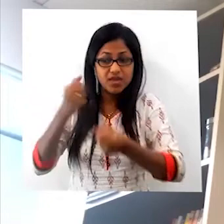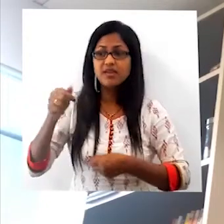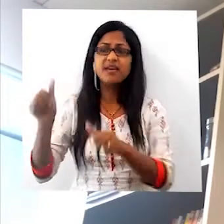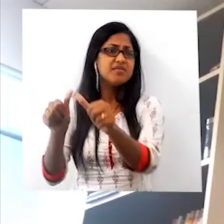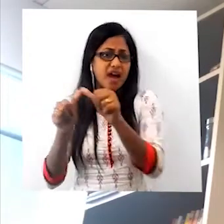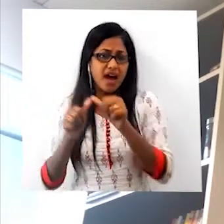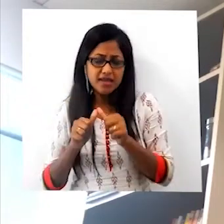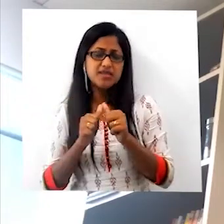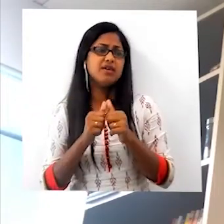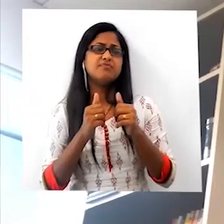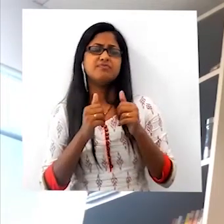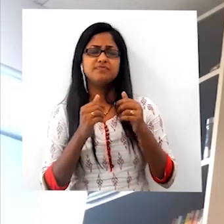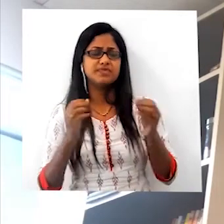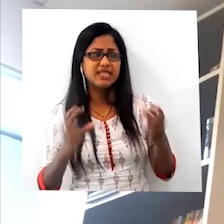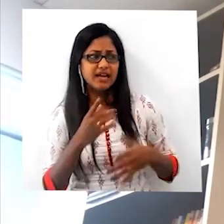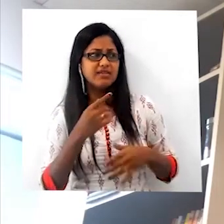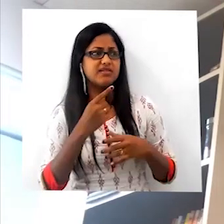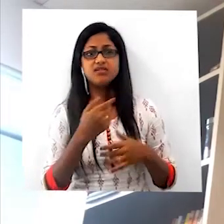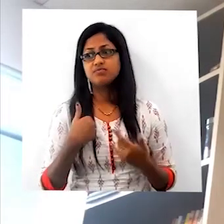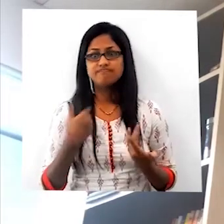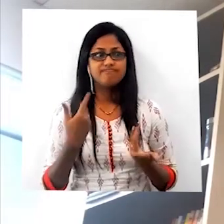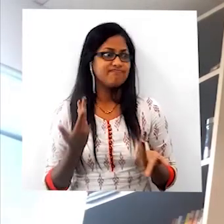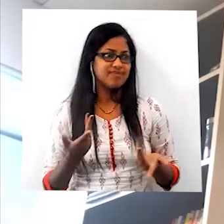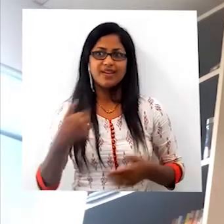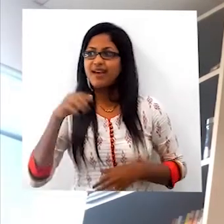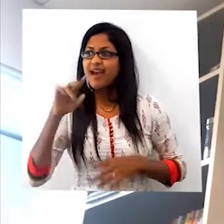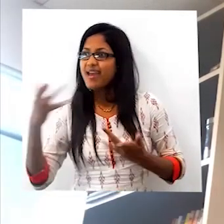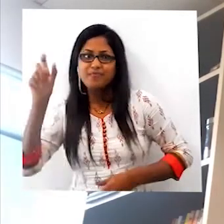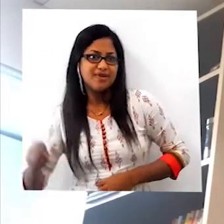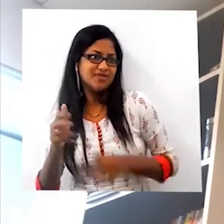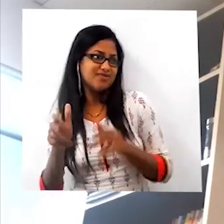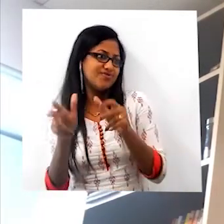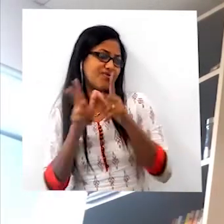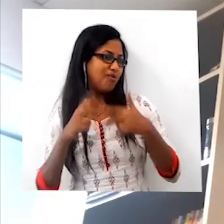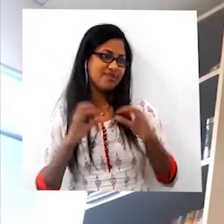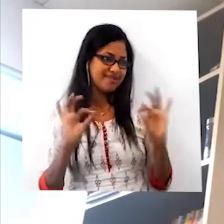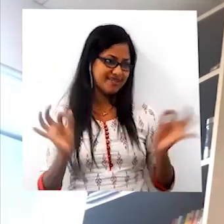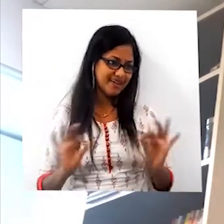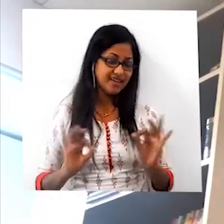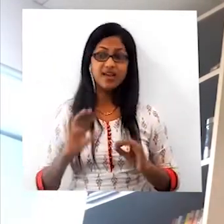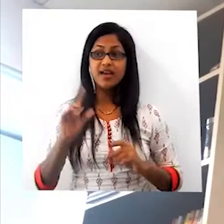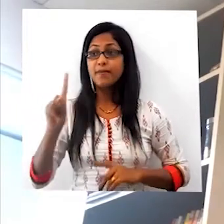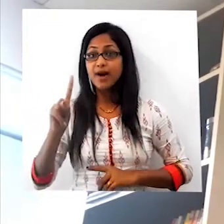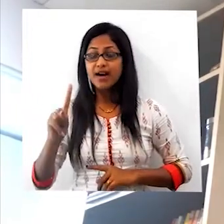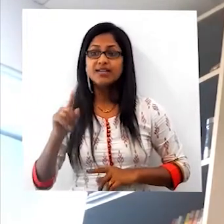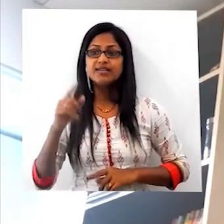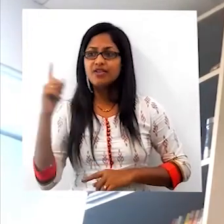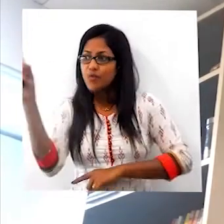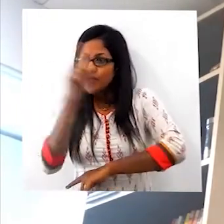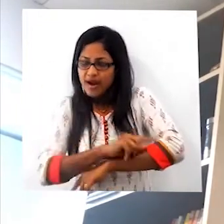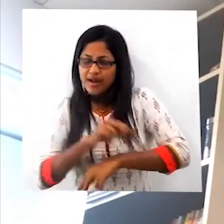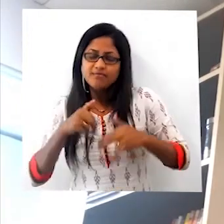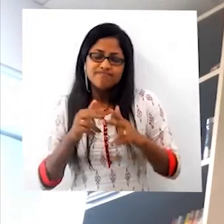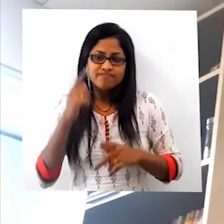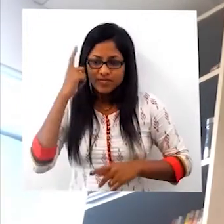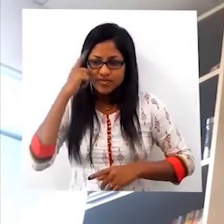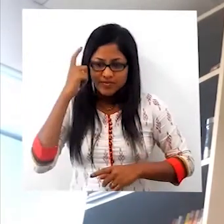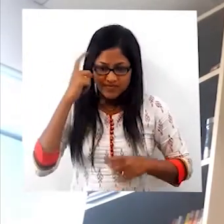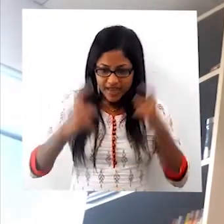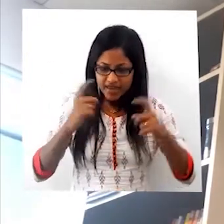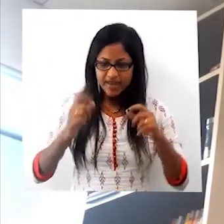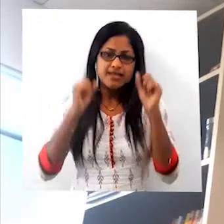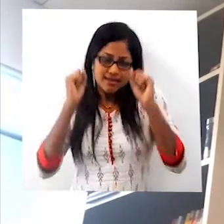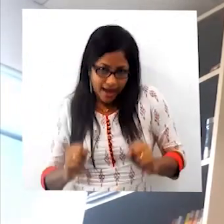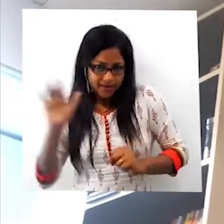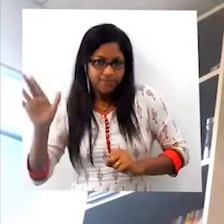his answer to me initially was, But nobody else has told me about it. But finally, after a day of thinking about it, he actually